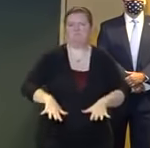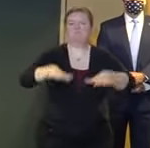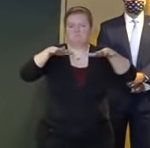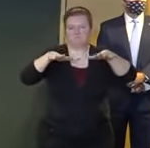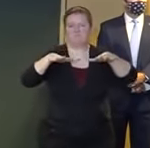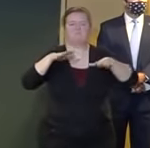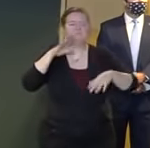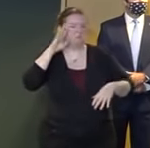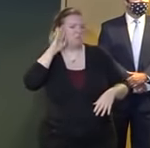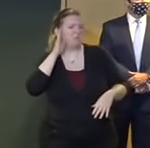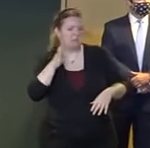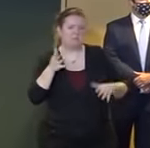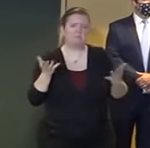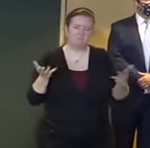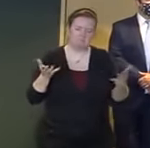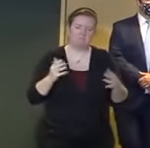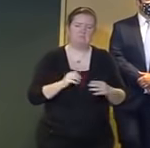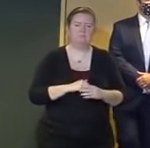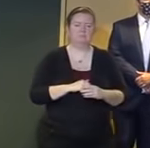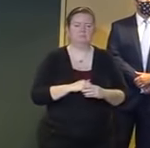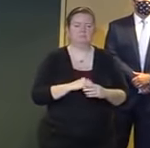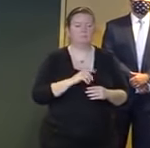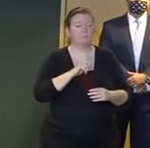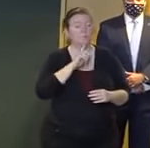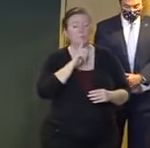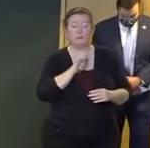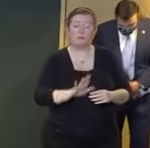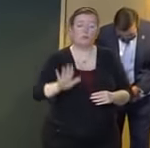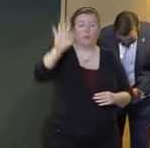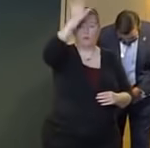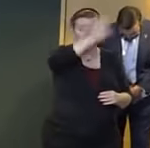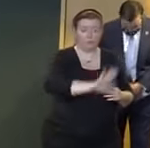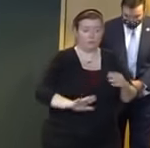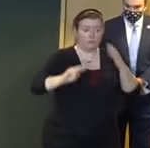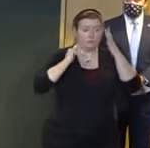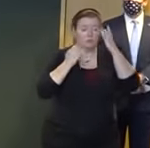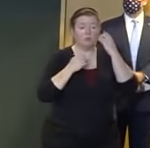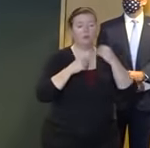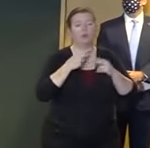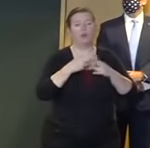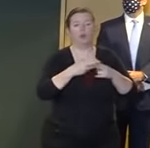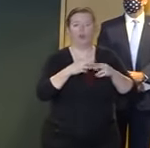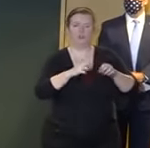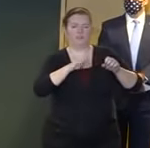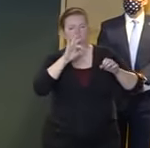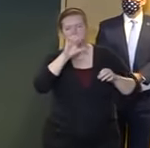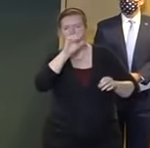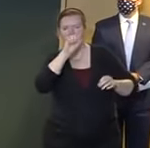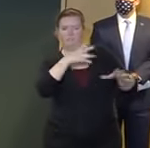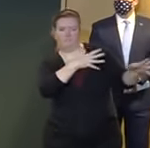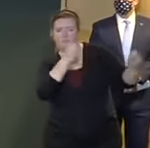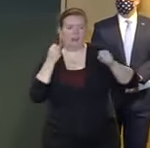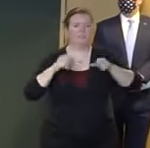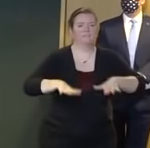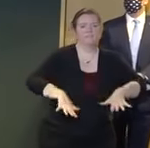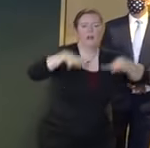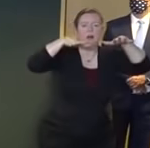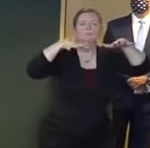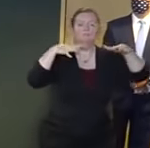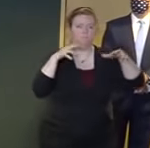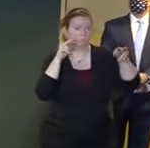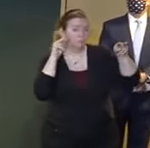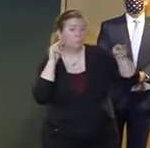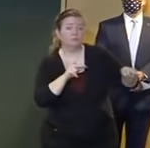and to be sure the entire state is under a flash flood watch we should